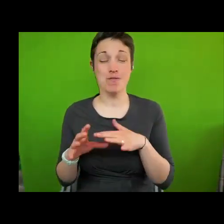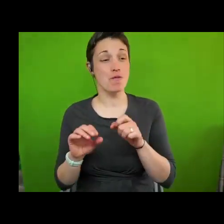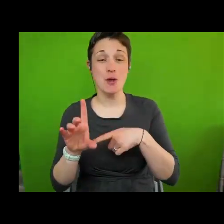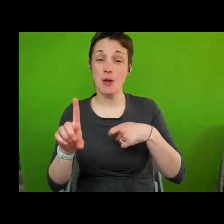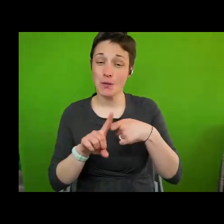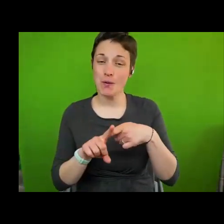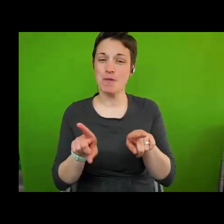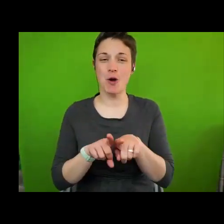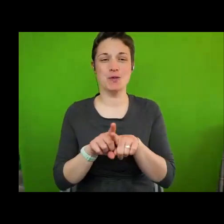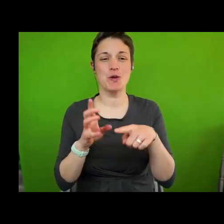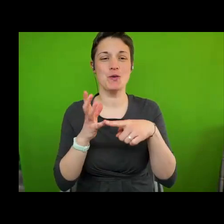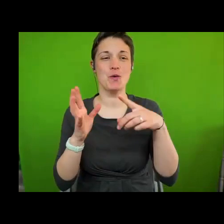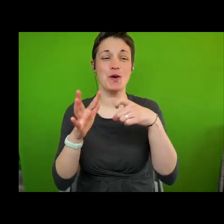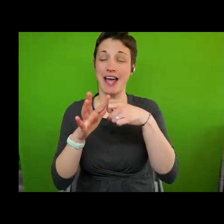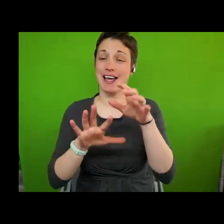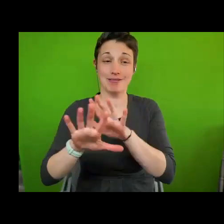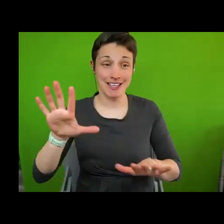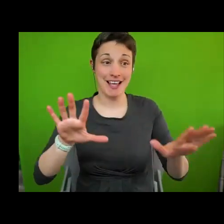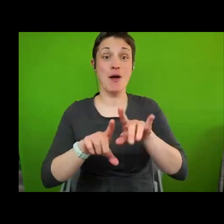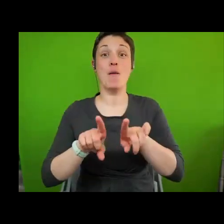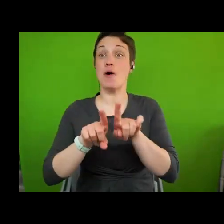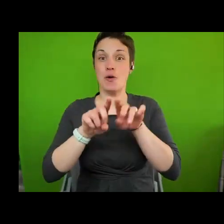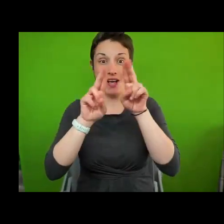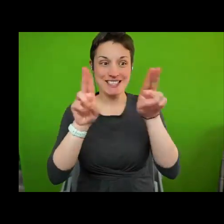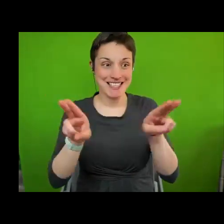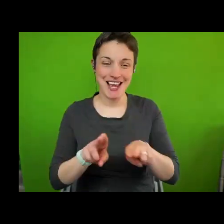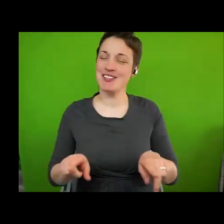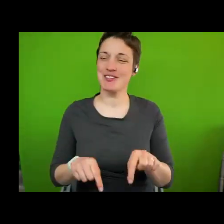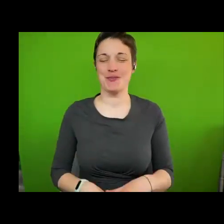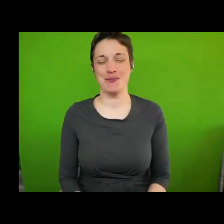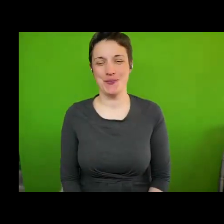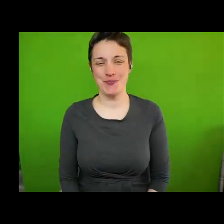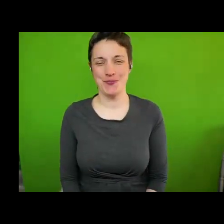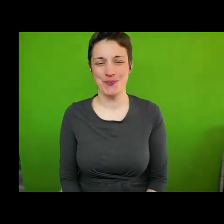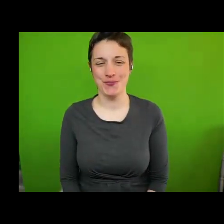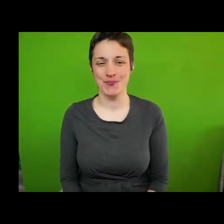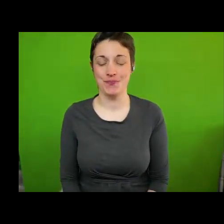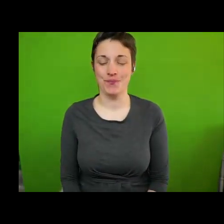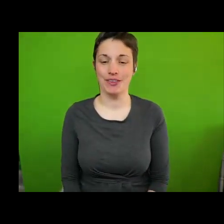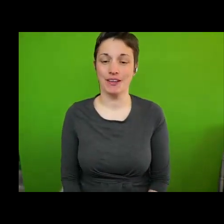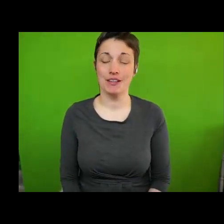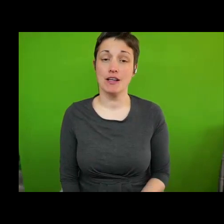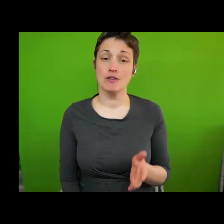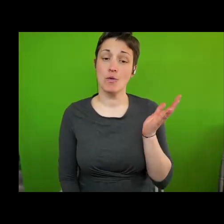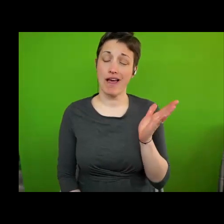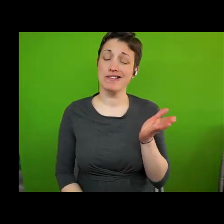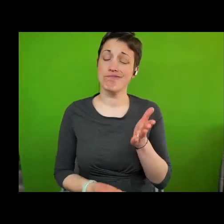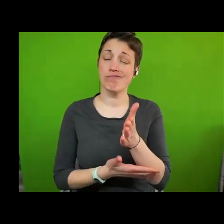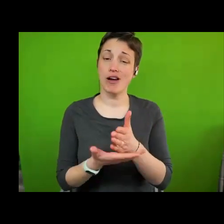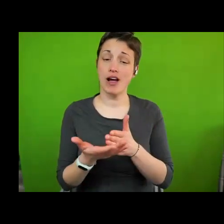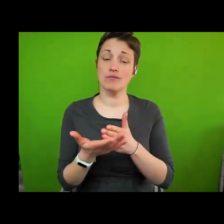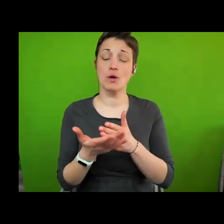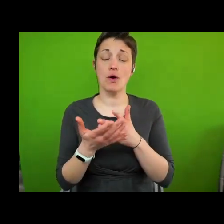and indeed we have some international registrations. The lecture is part of the University of York